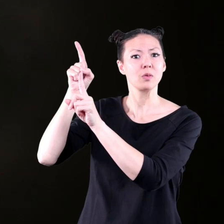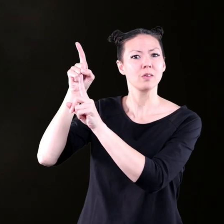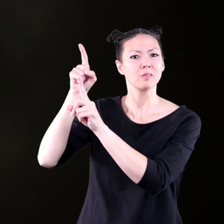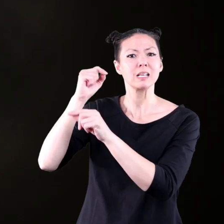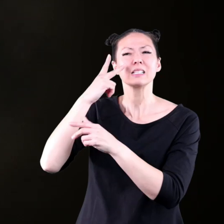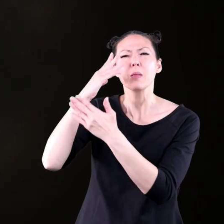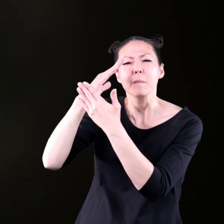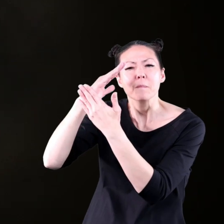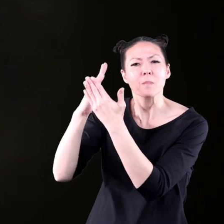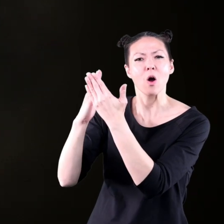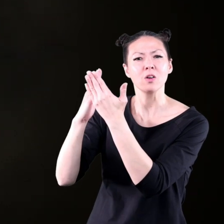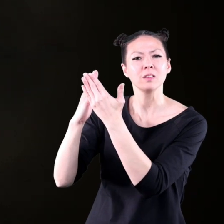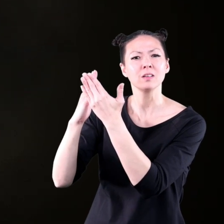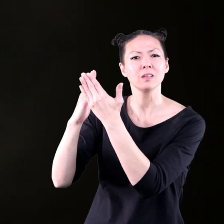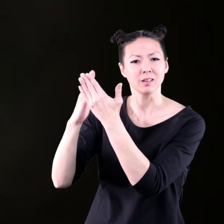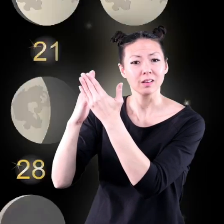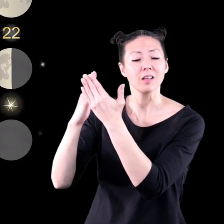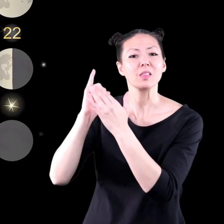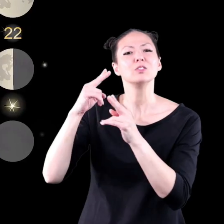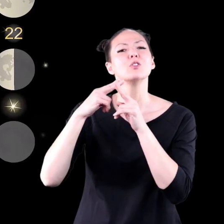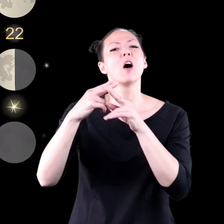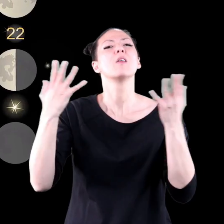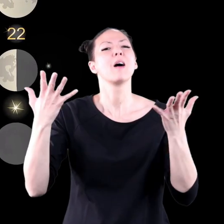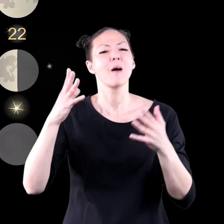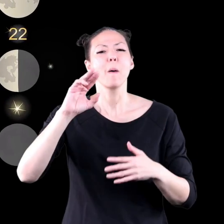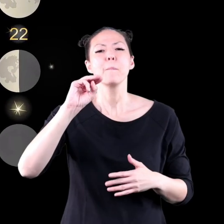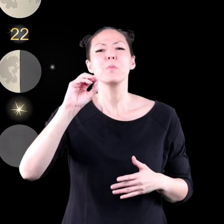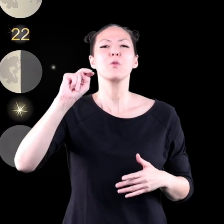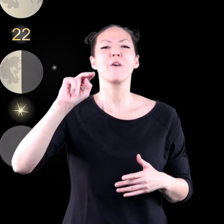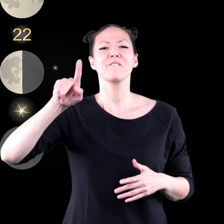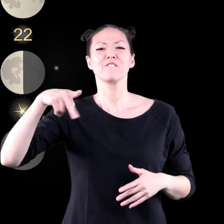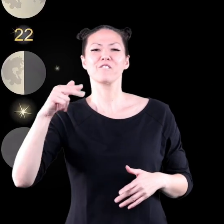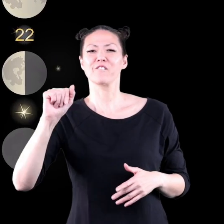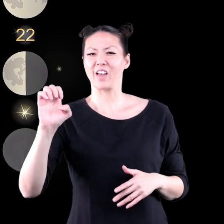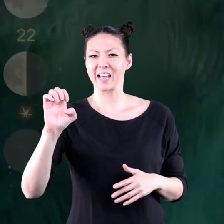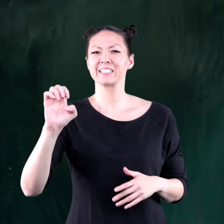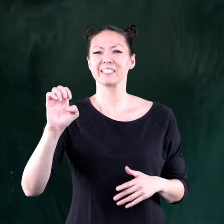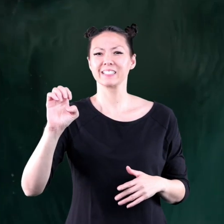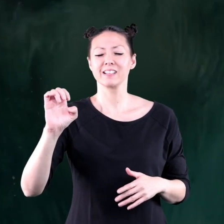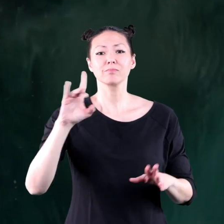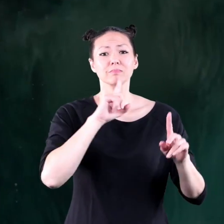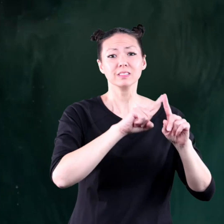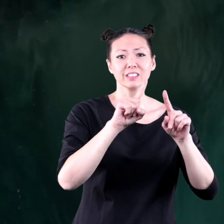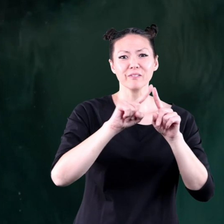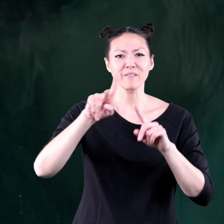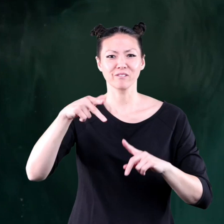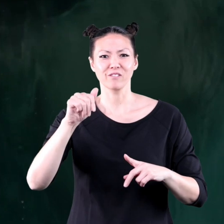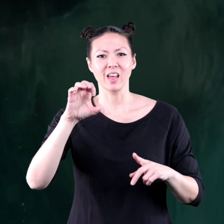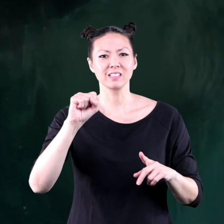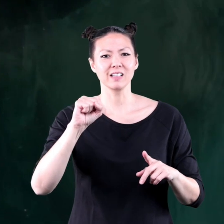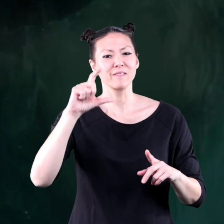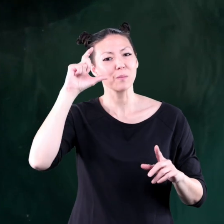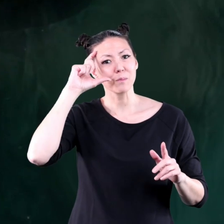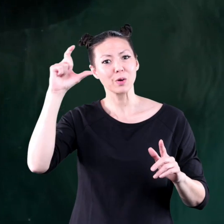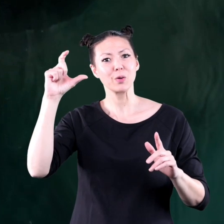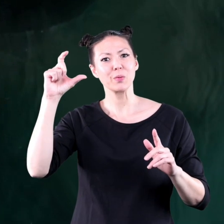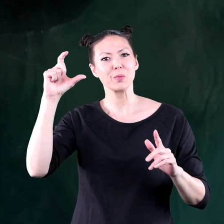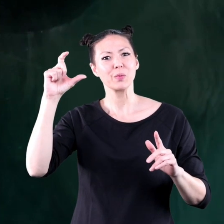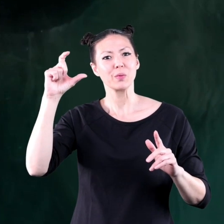only see part of it this is called a moon phase there are different phases of the moon first